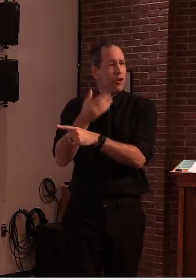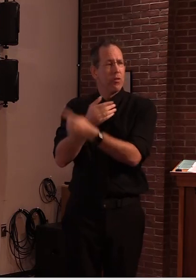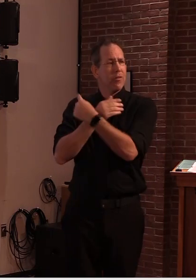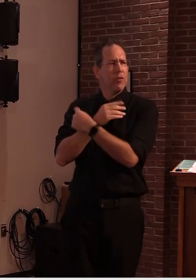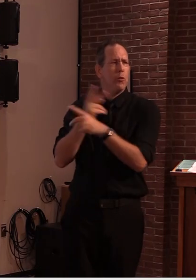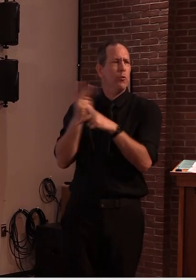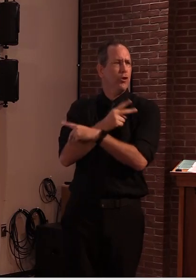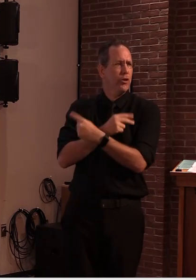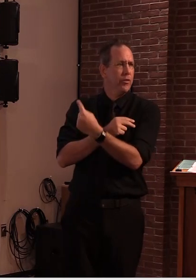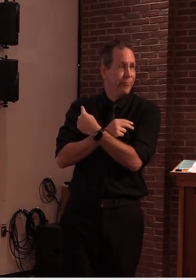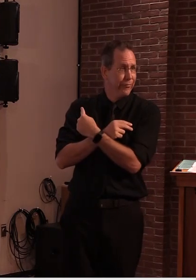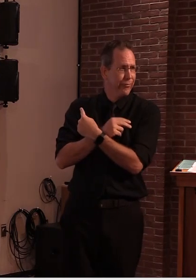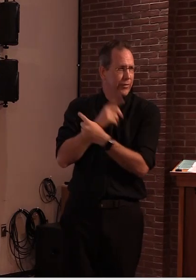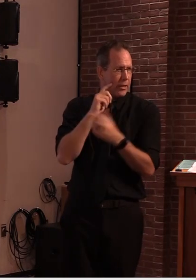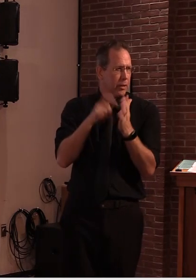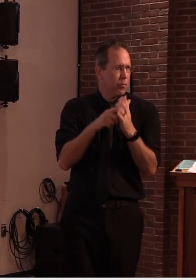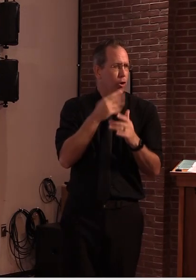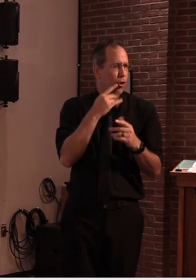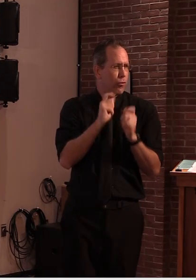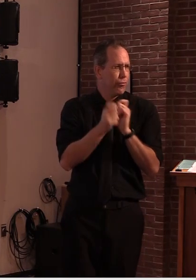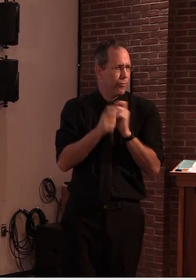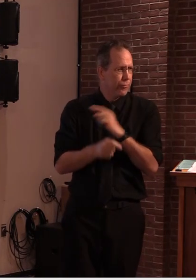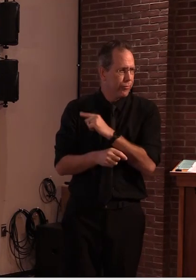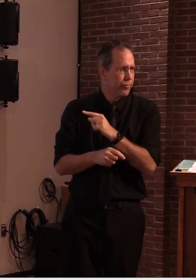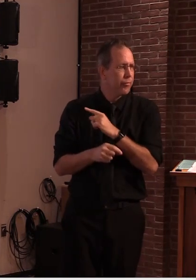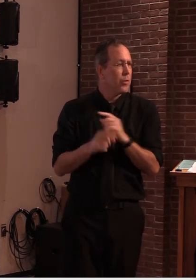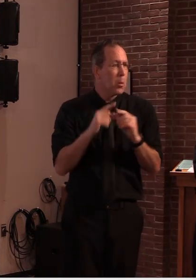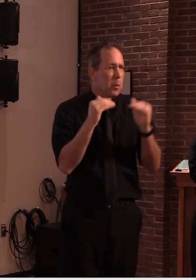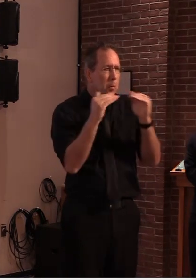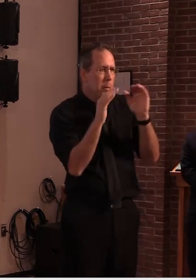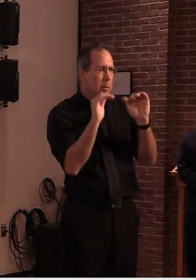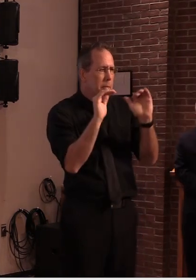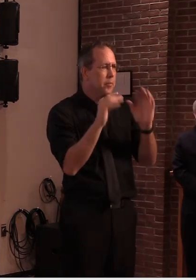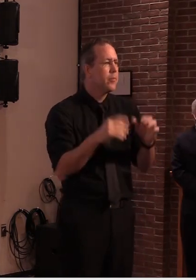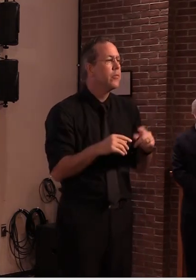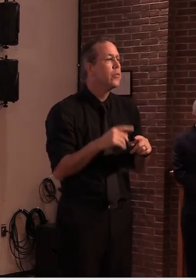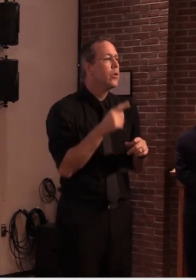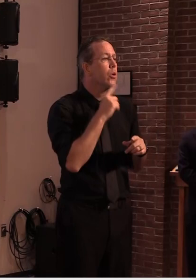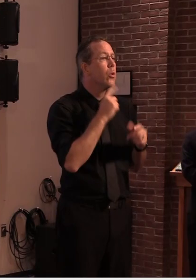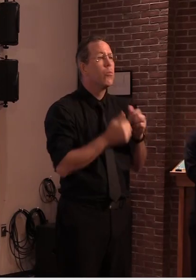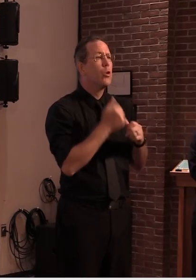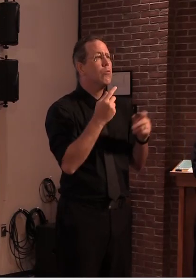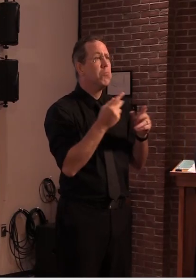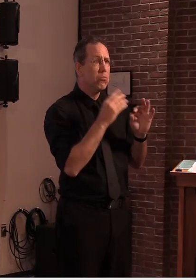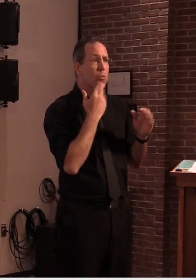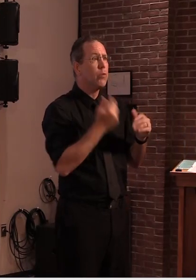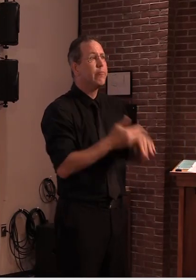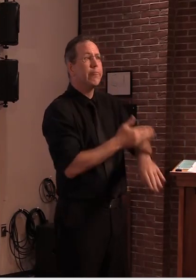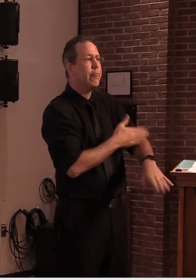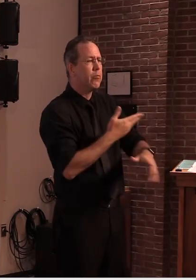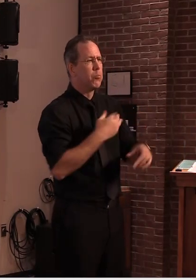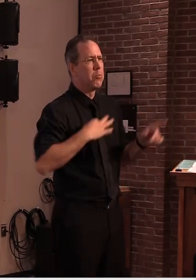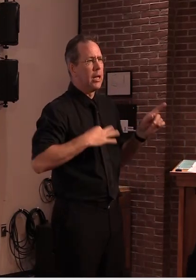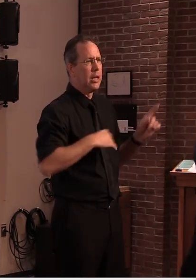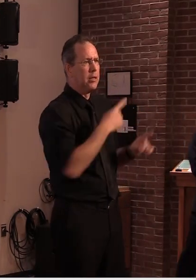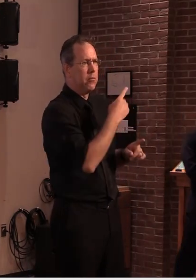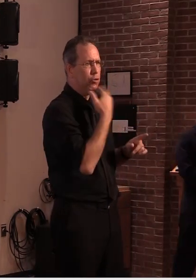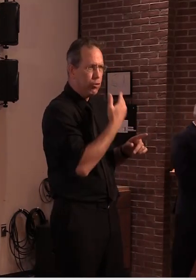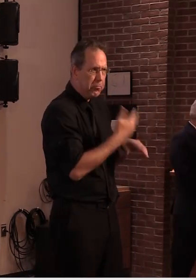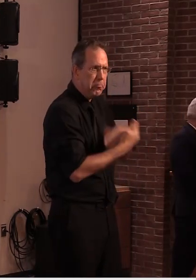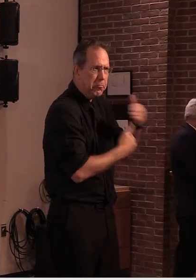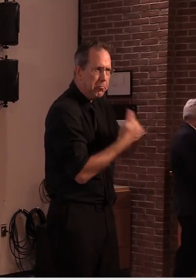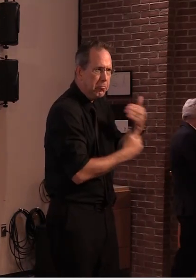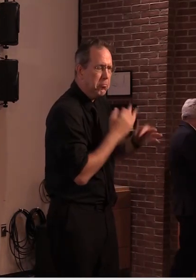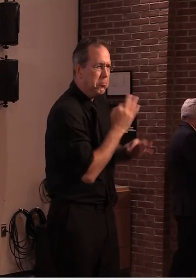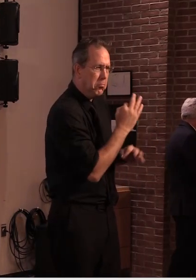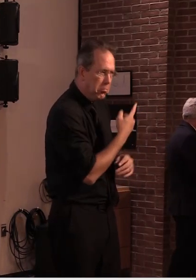also in the state of Maine. Again, looking back over the past six weeks, we see the number is still down significantly from the high